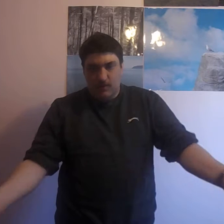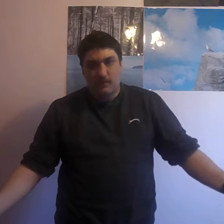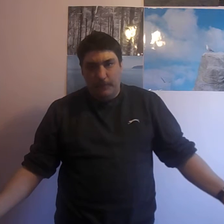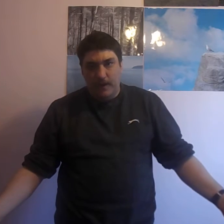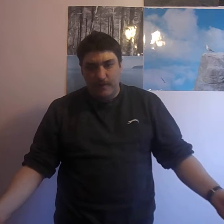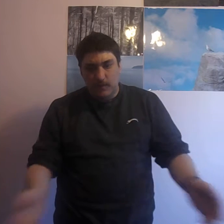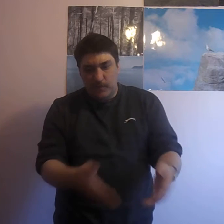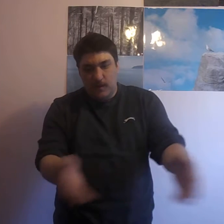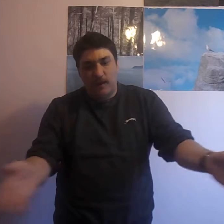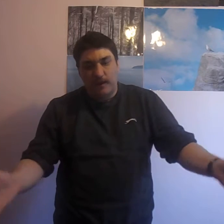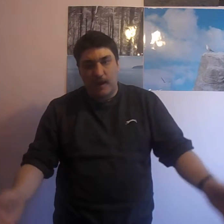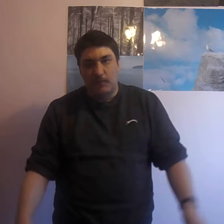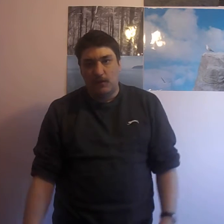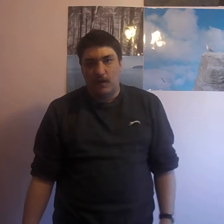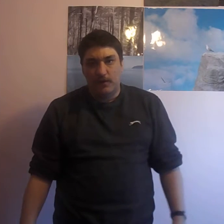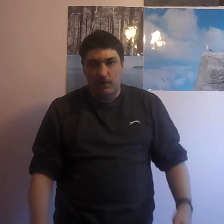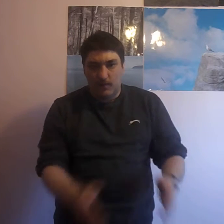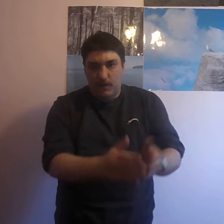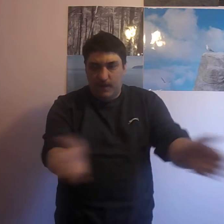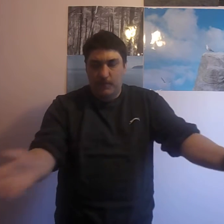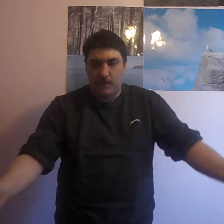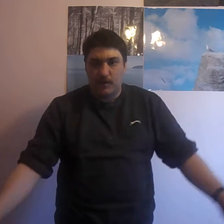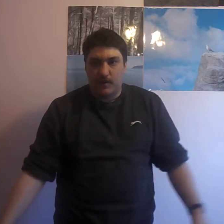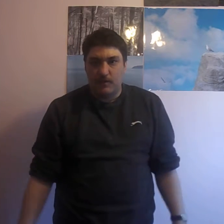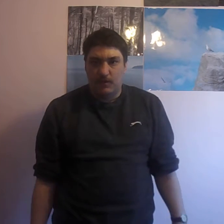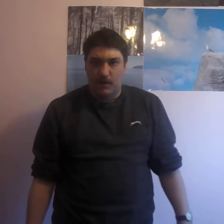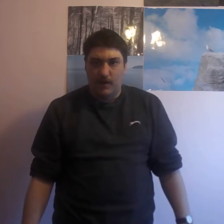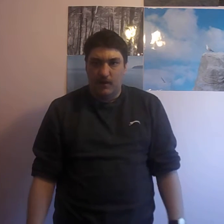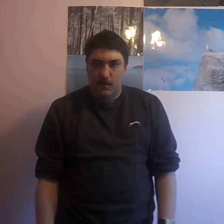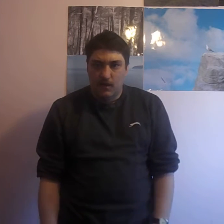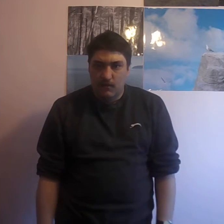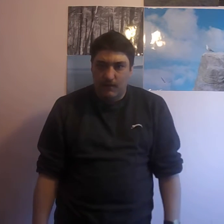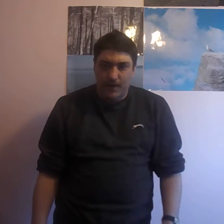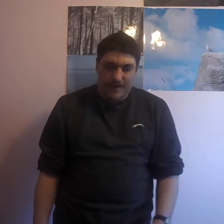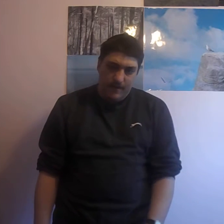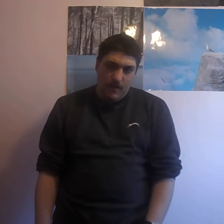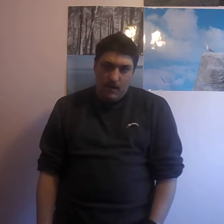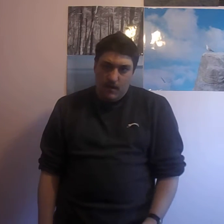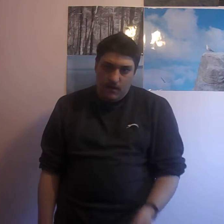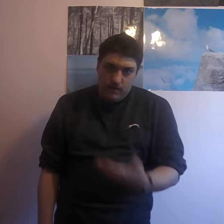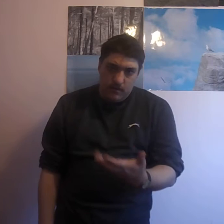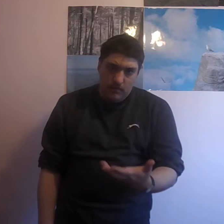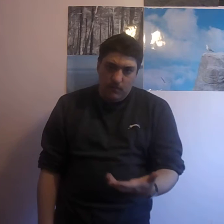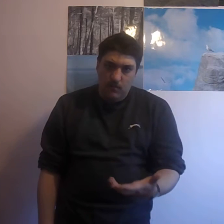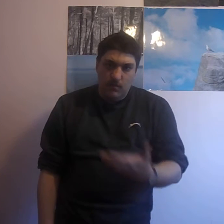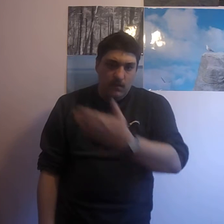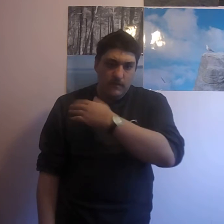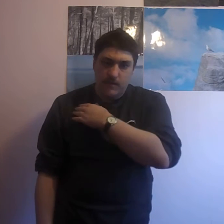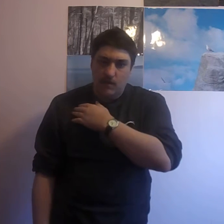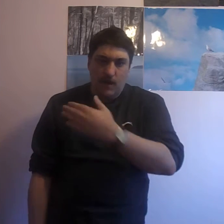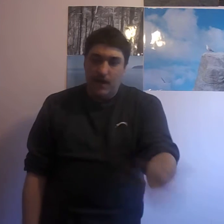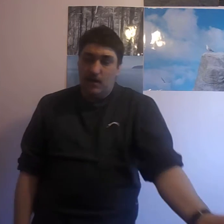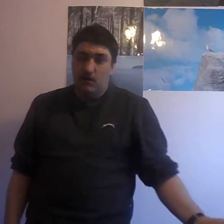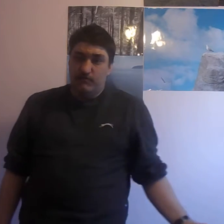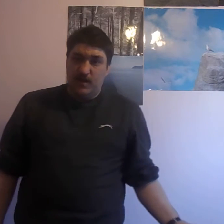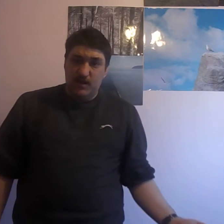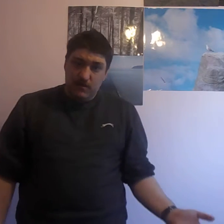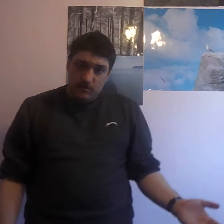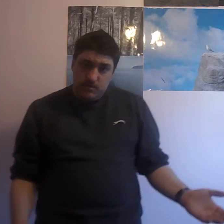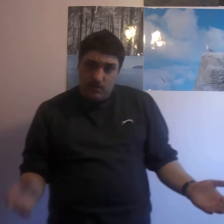play this particular game online or let's play that particular game online. Right? You know? So I can't really touch those